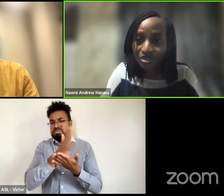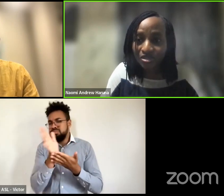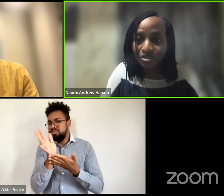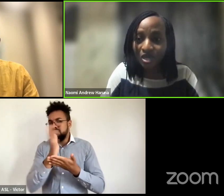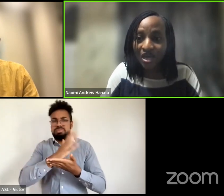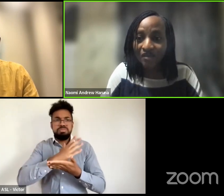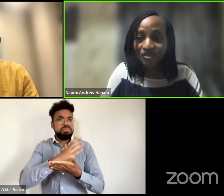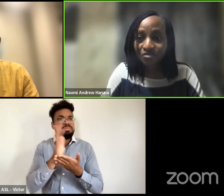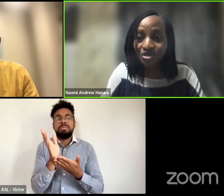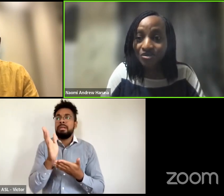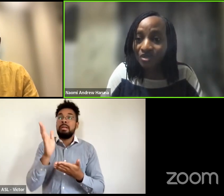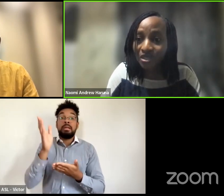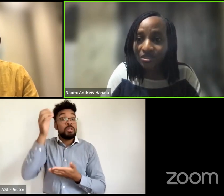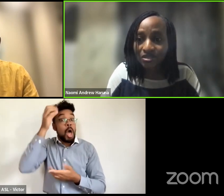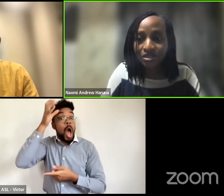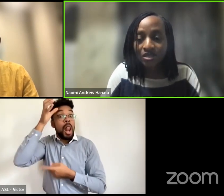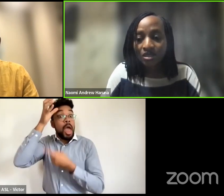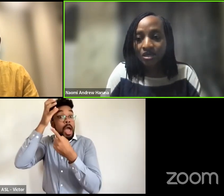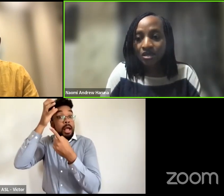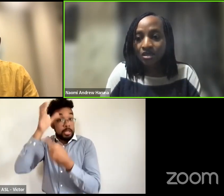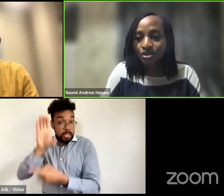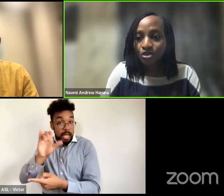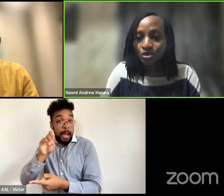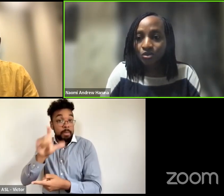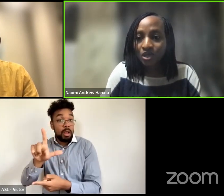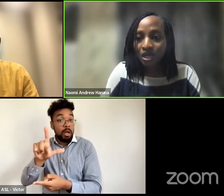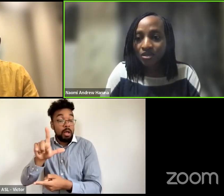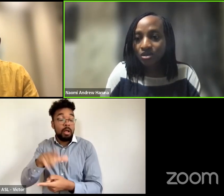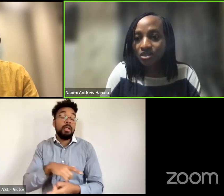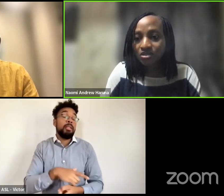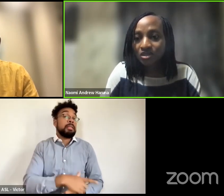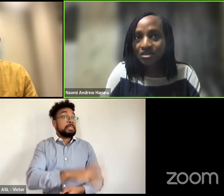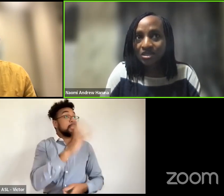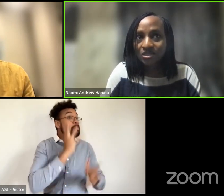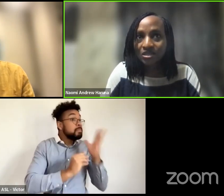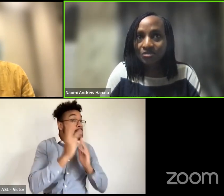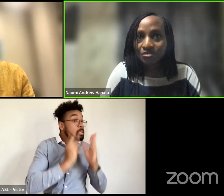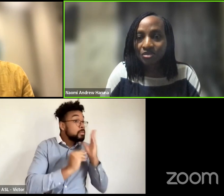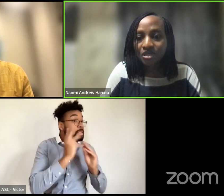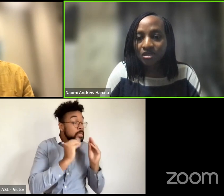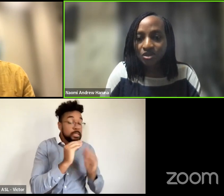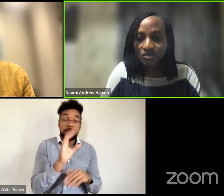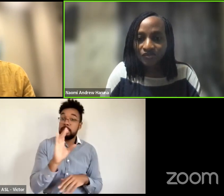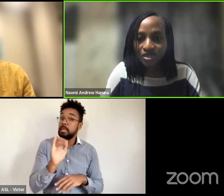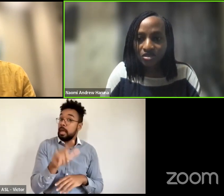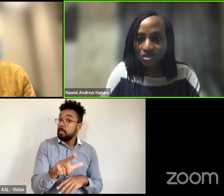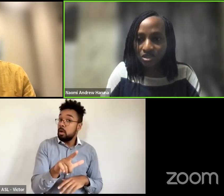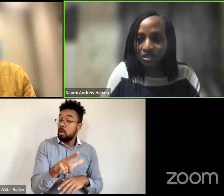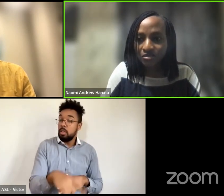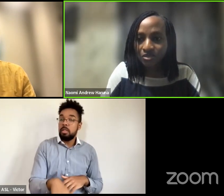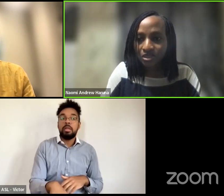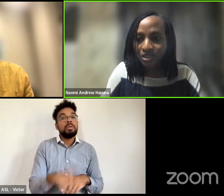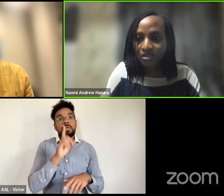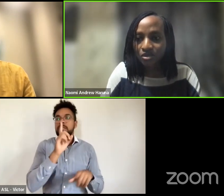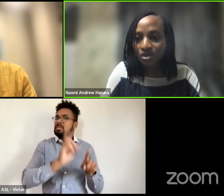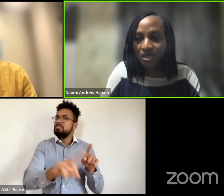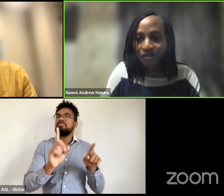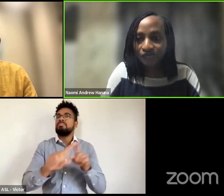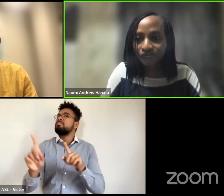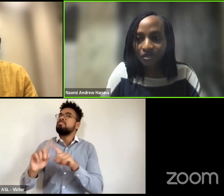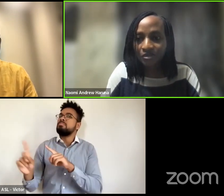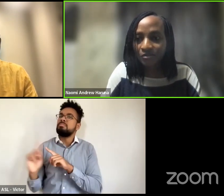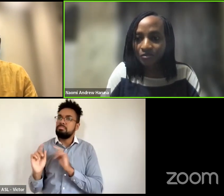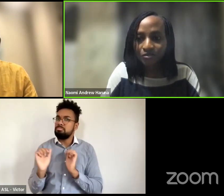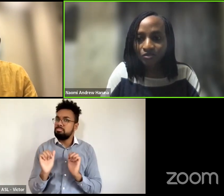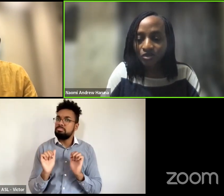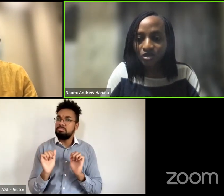as capital you have experience you know and all these other things that make a lot of things sustainable in all